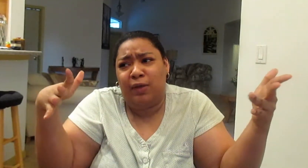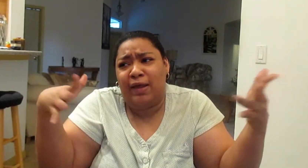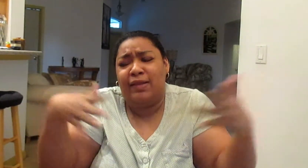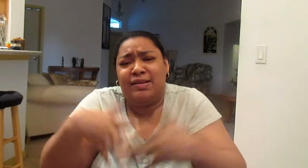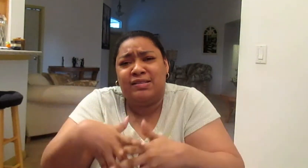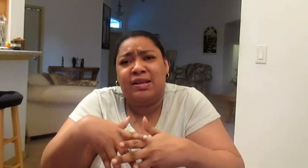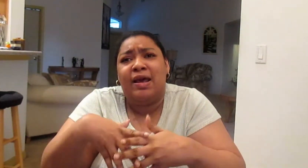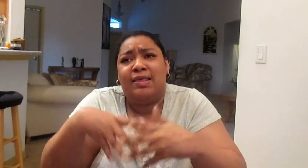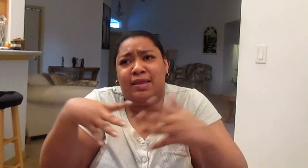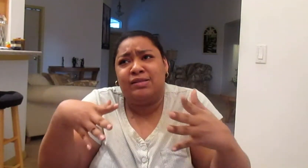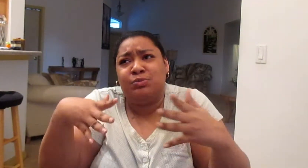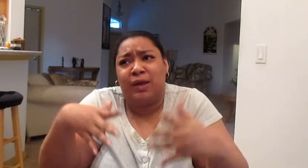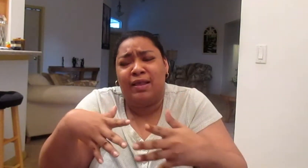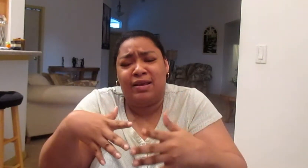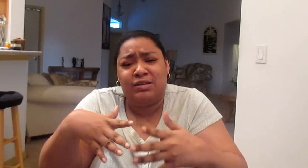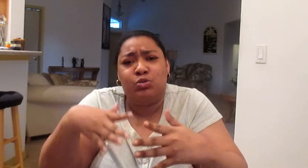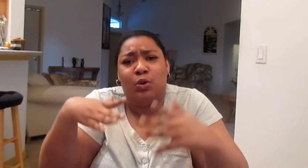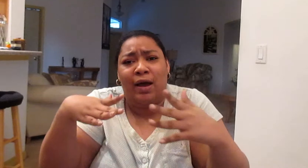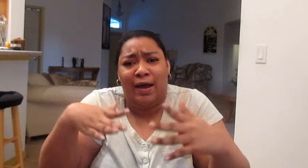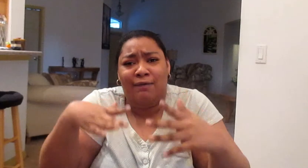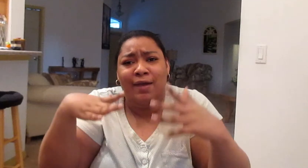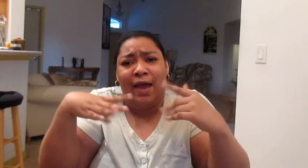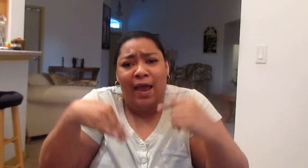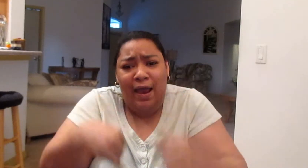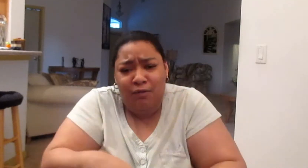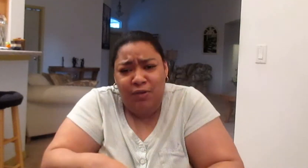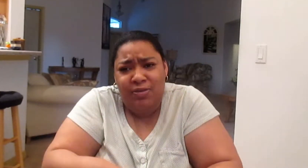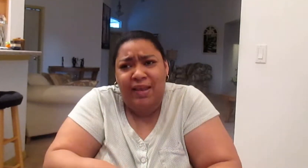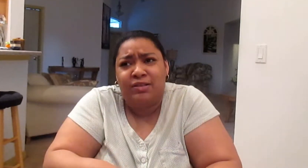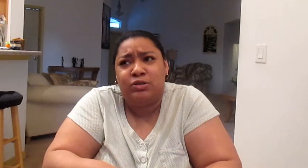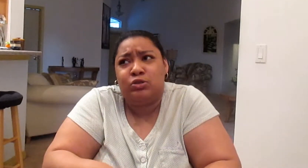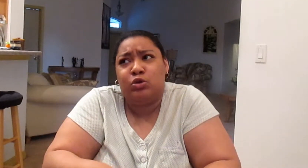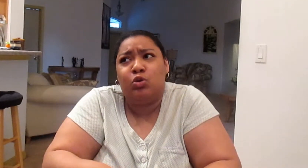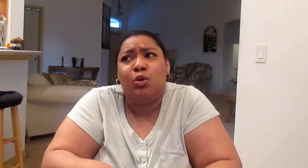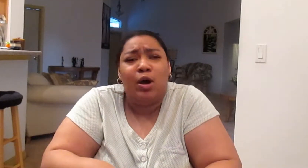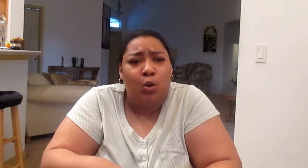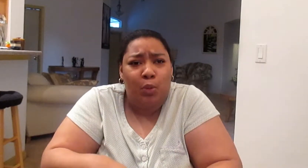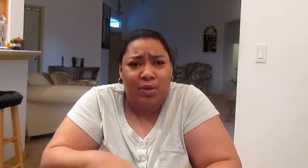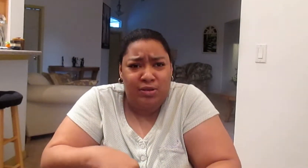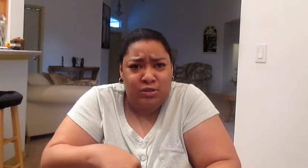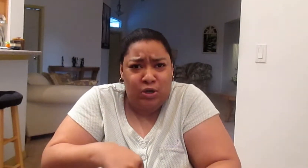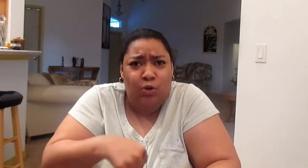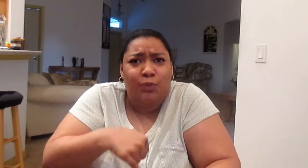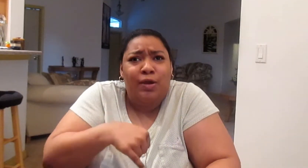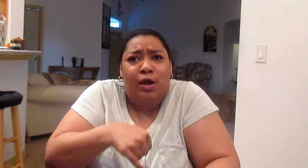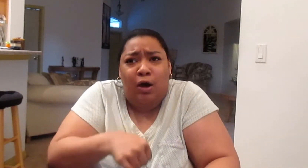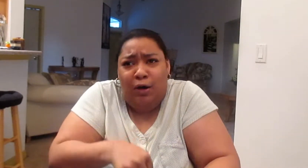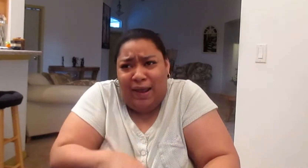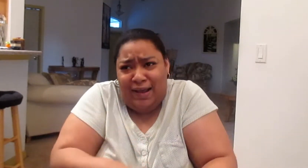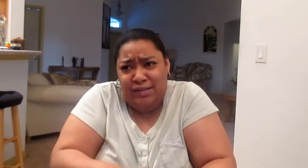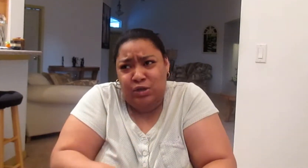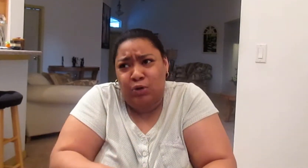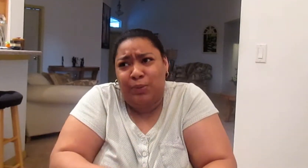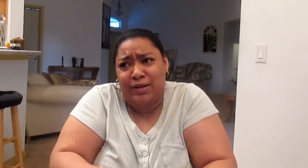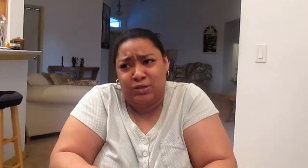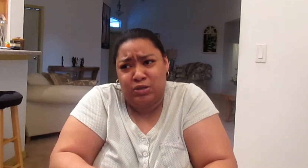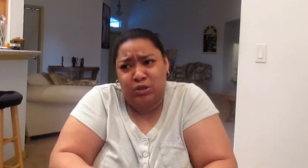playlist. This playlist will have everything to do with this show called As Told by Ginger